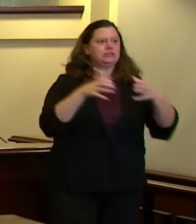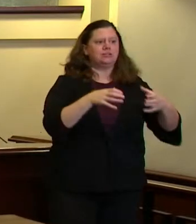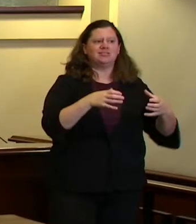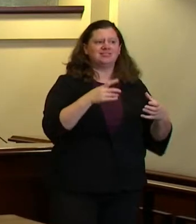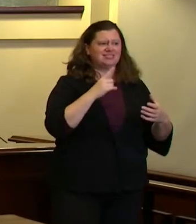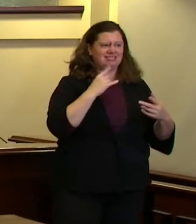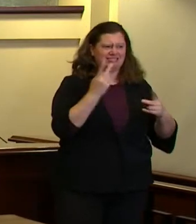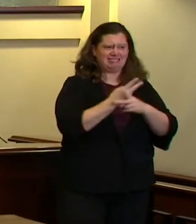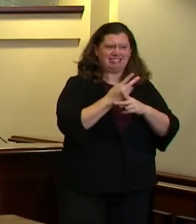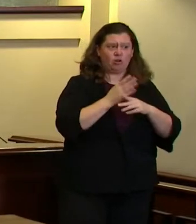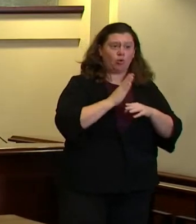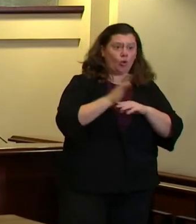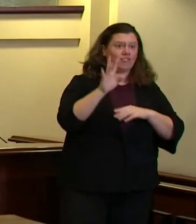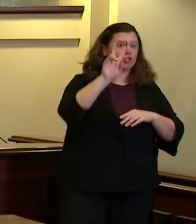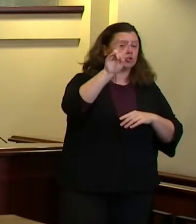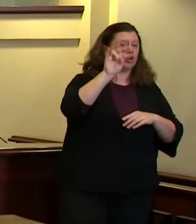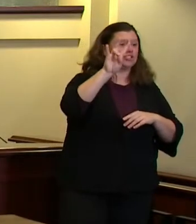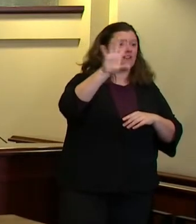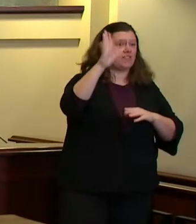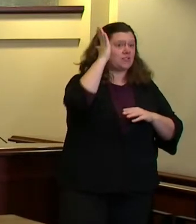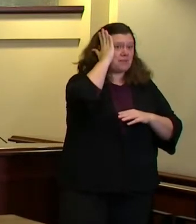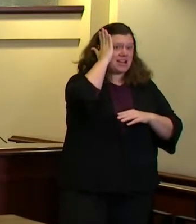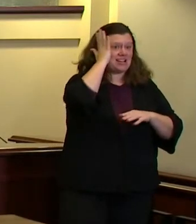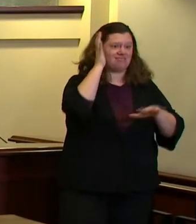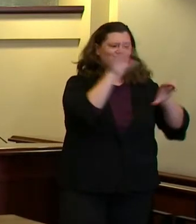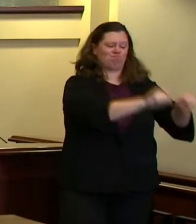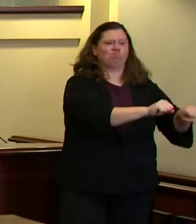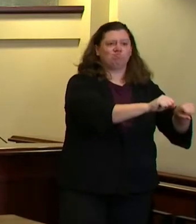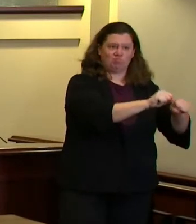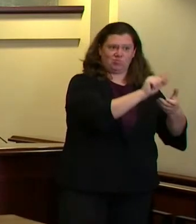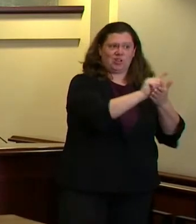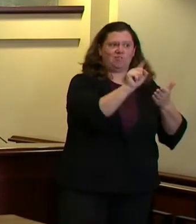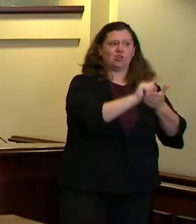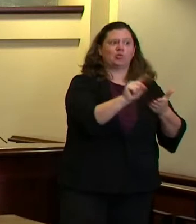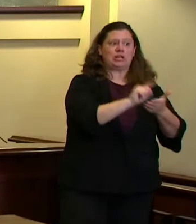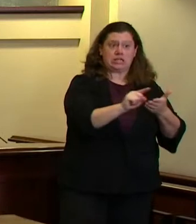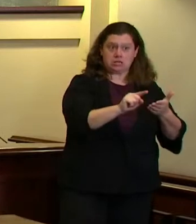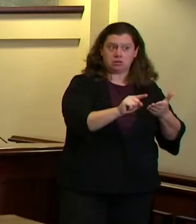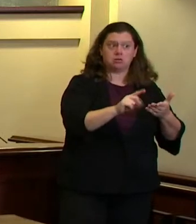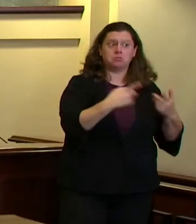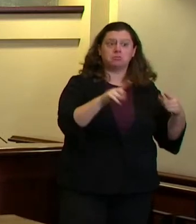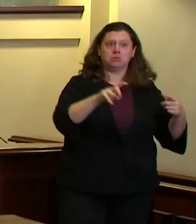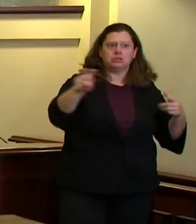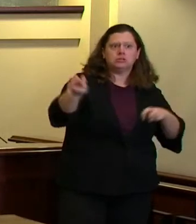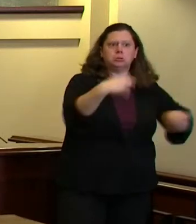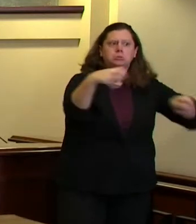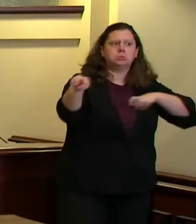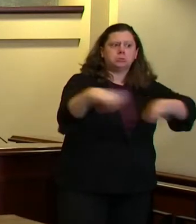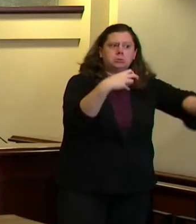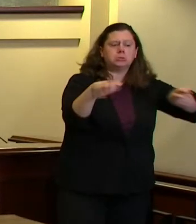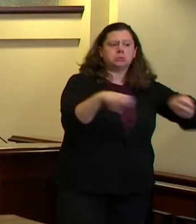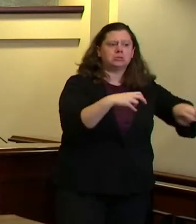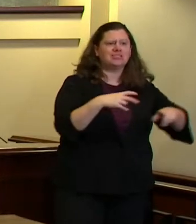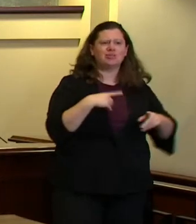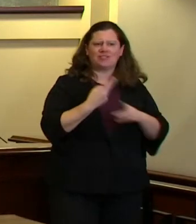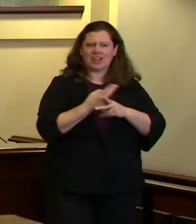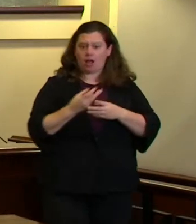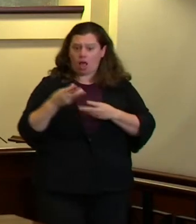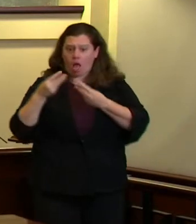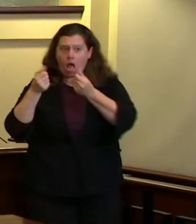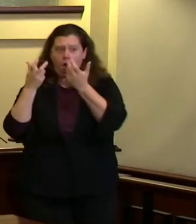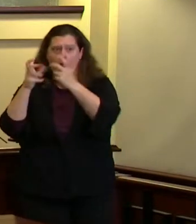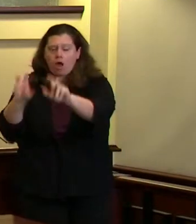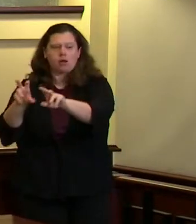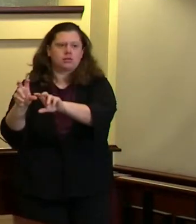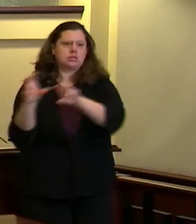over a period of weeks just through sheer will and redirecting resources as quickly as we